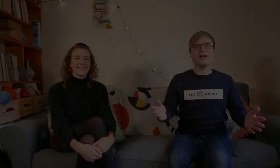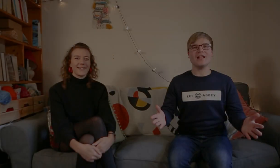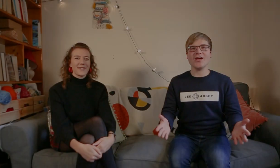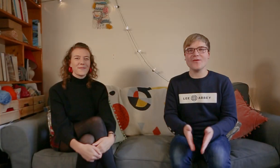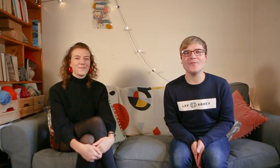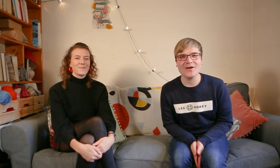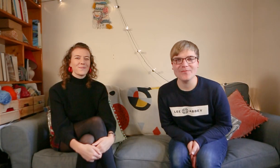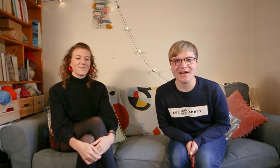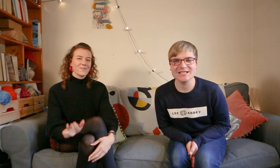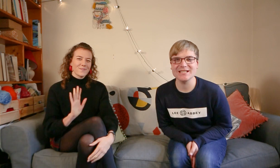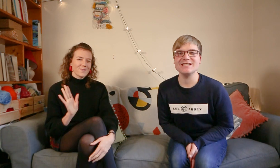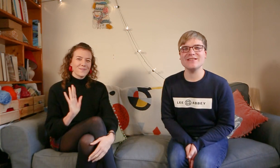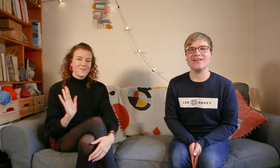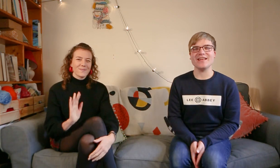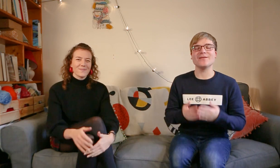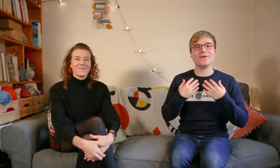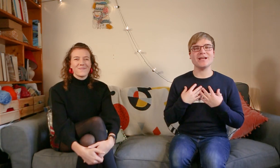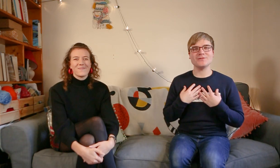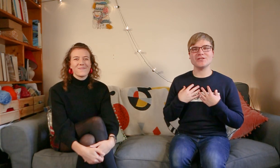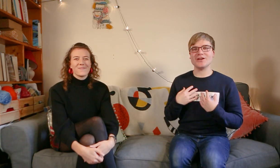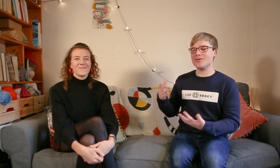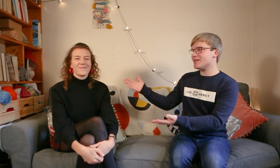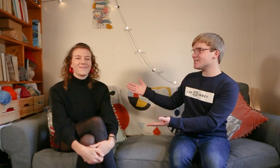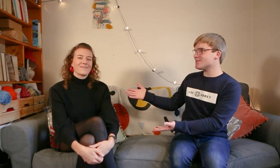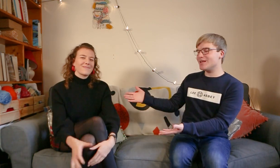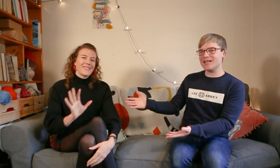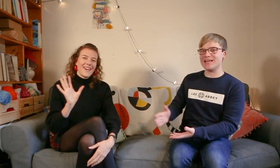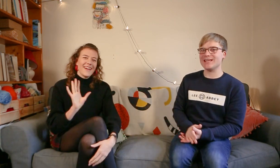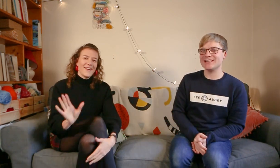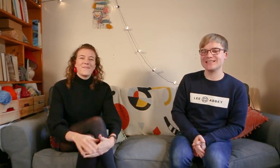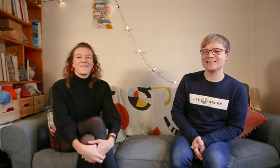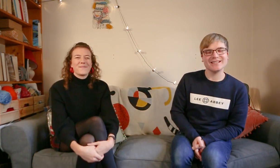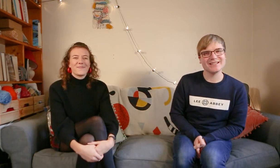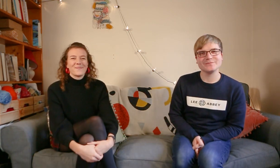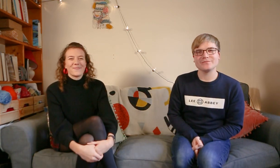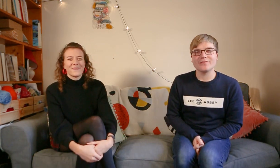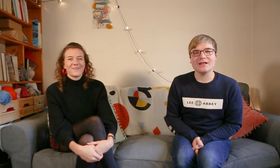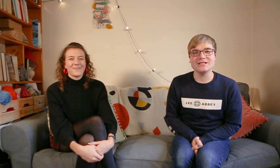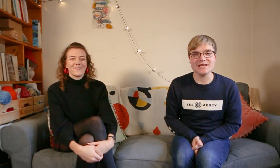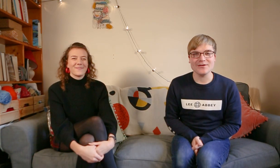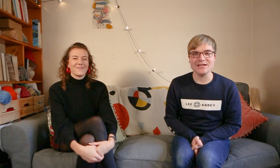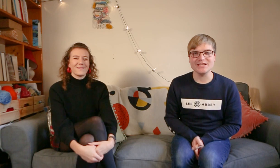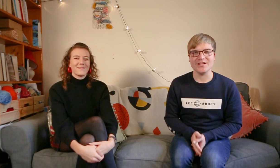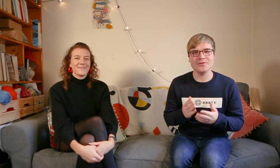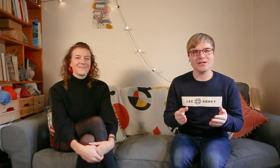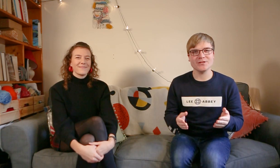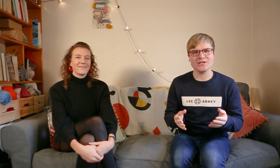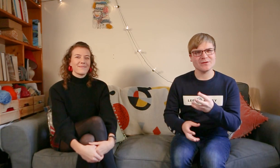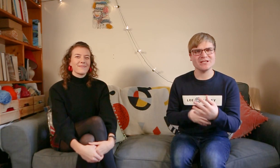Hello and welcome back to LeeTV. My name's Joe and this is Millie. Hi Anne. And today on LeeTV we're going to be doing something